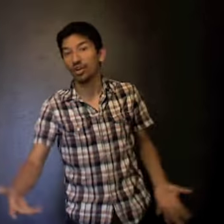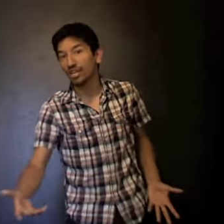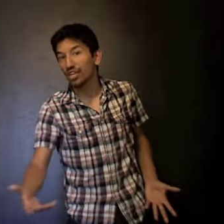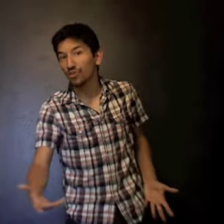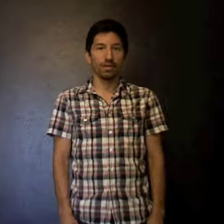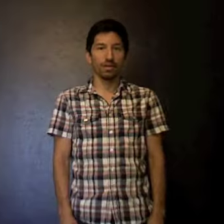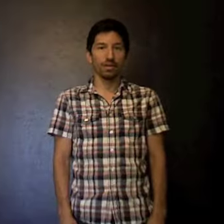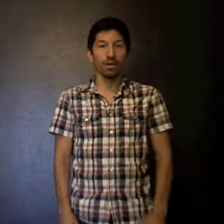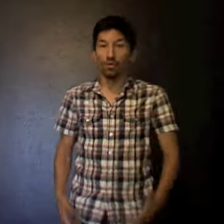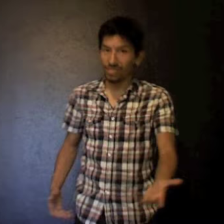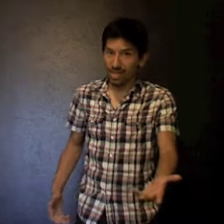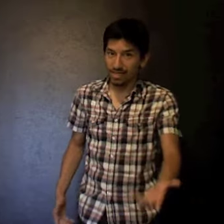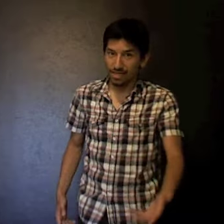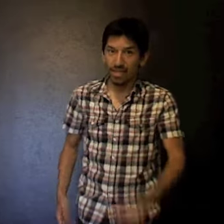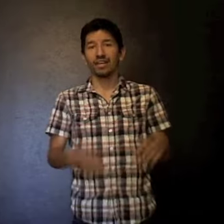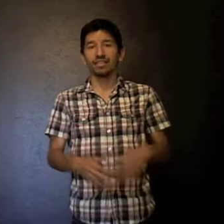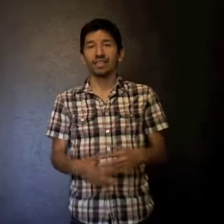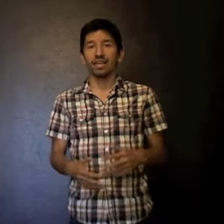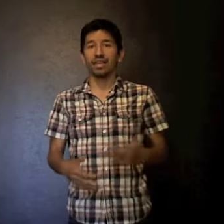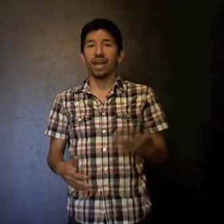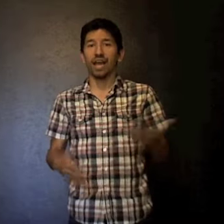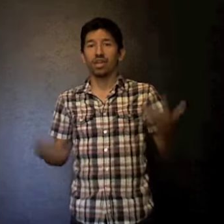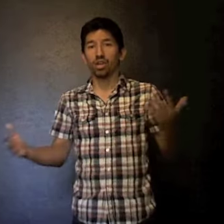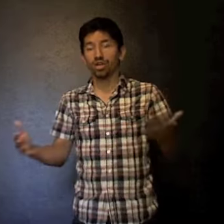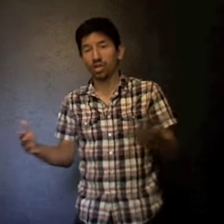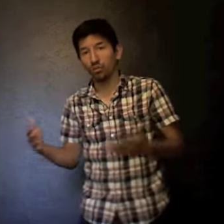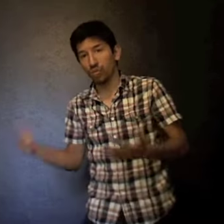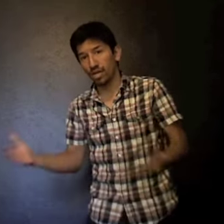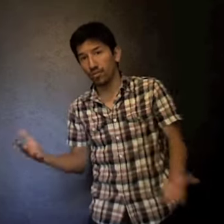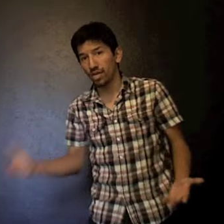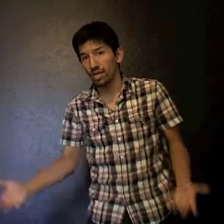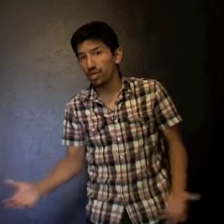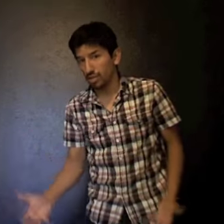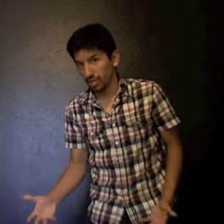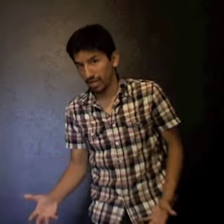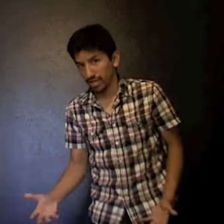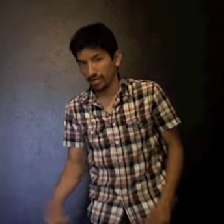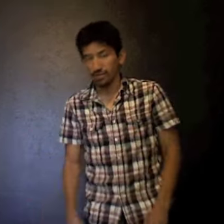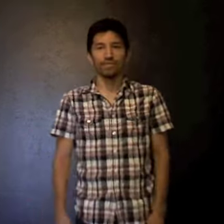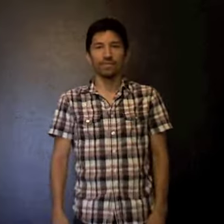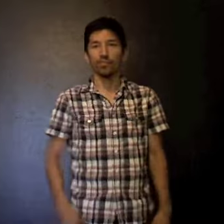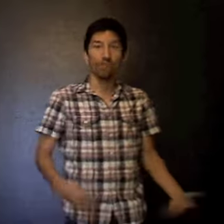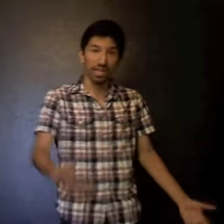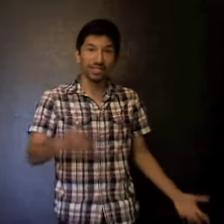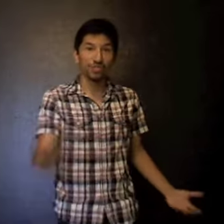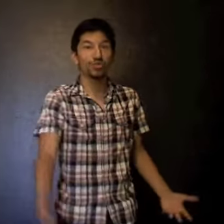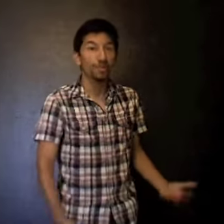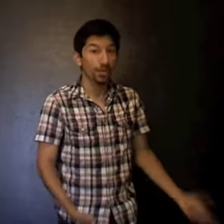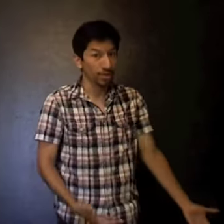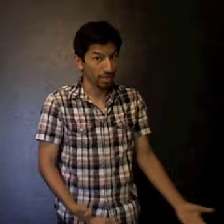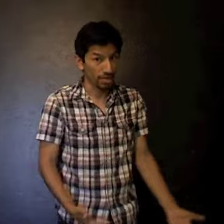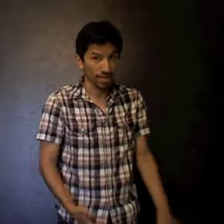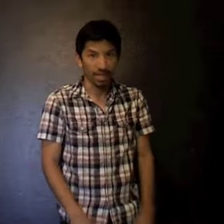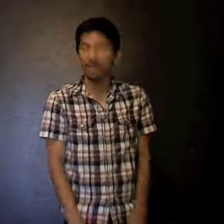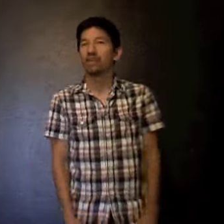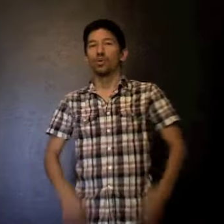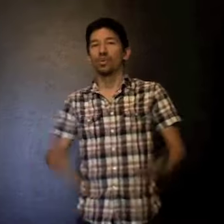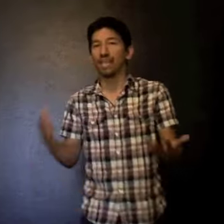anew. what'd you guys think? Did I look really, really good looking? Really super good looking? Was I